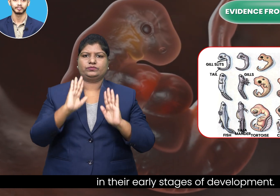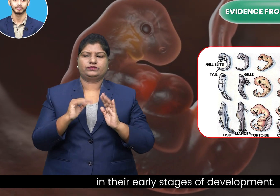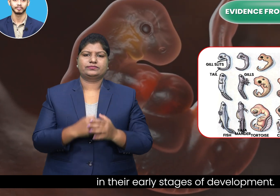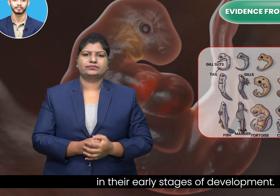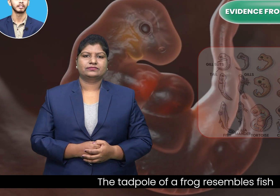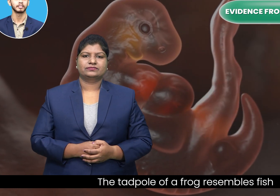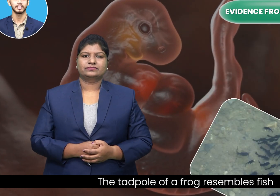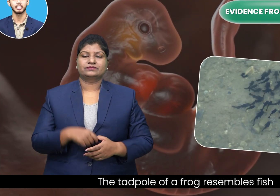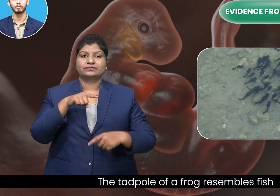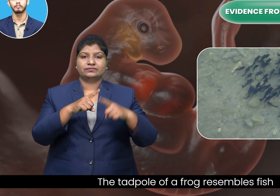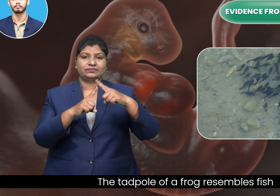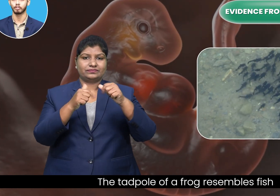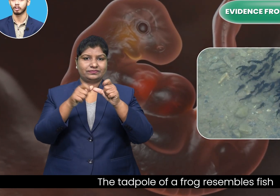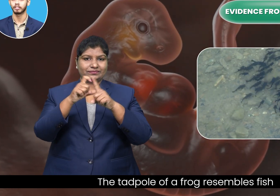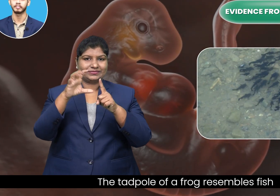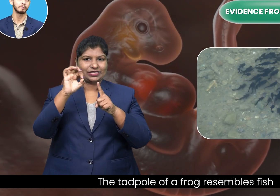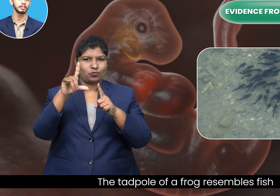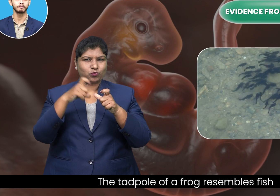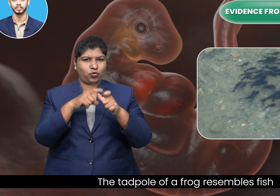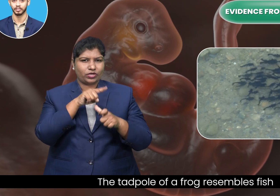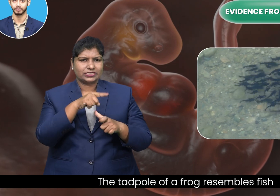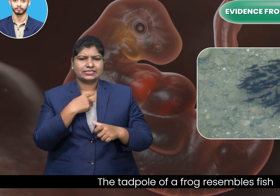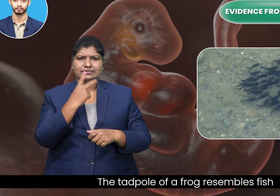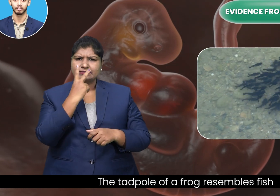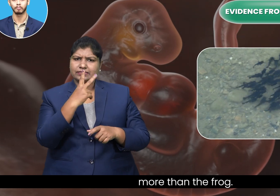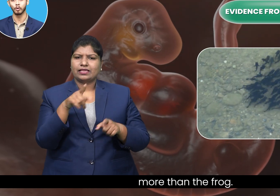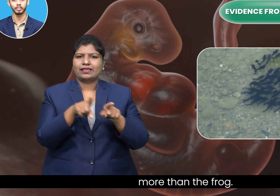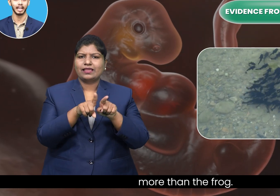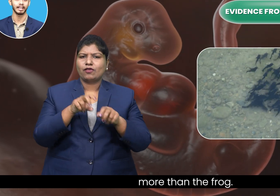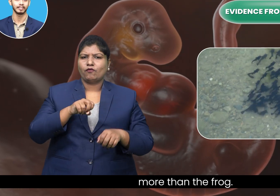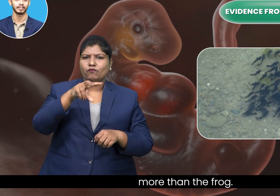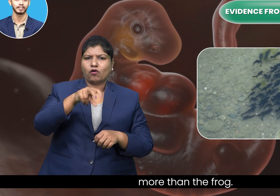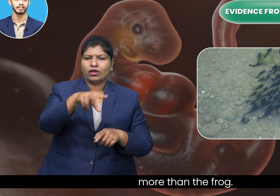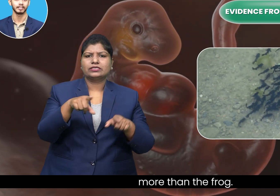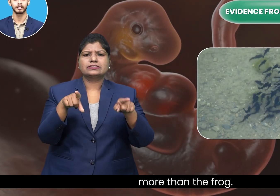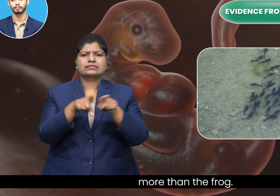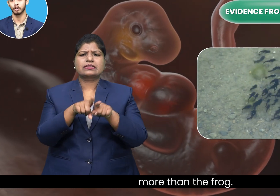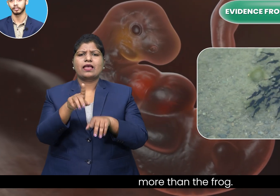The tadpole of a frog resembles fish more than the frog.